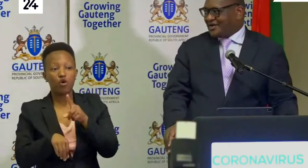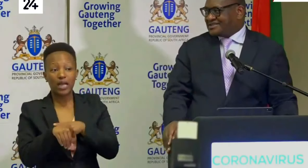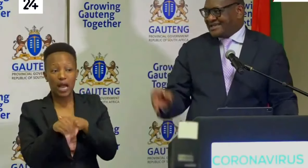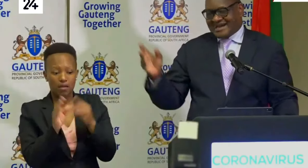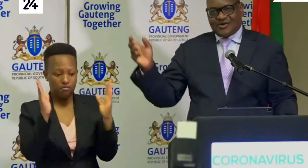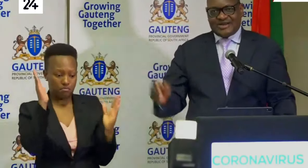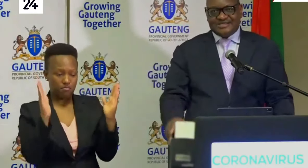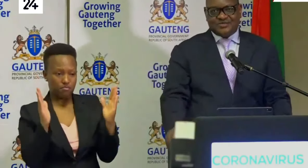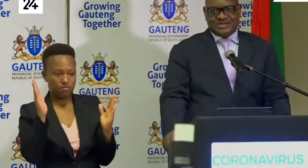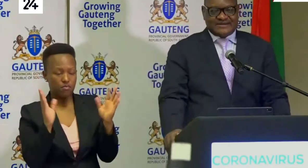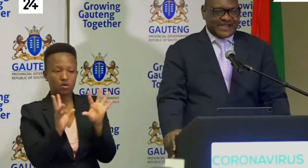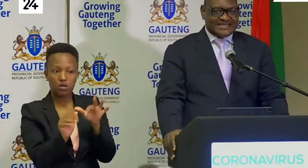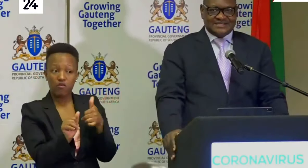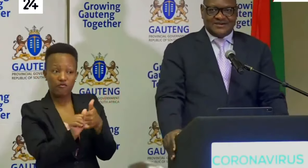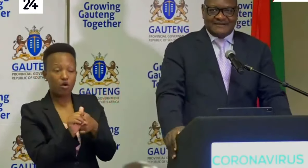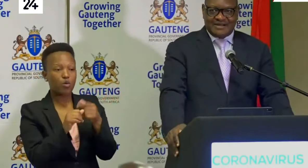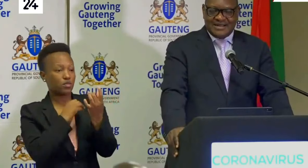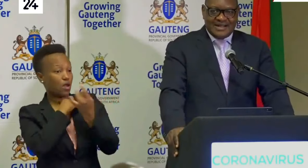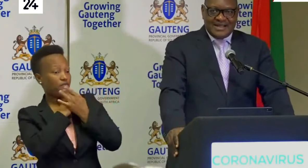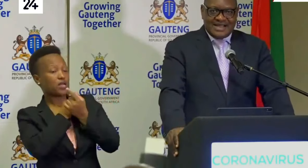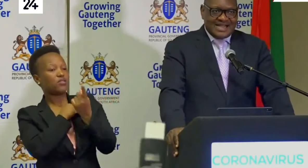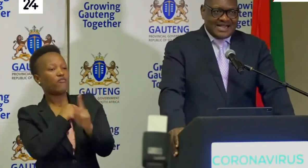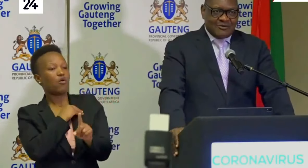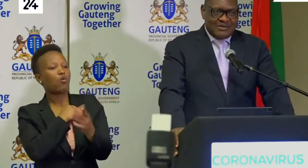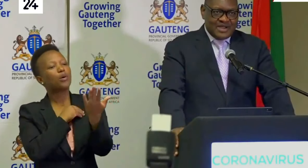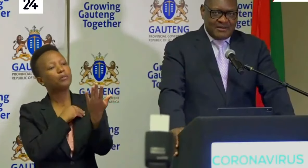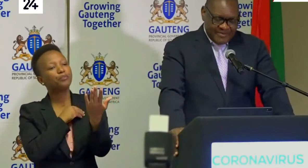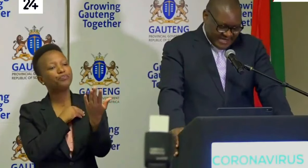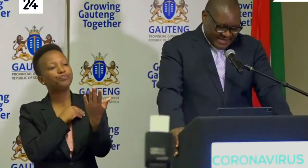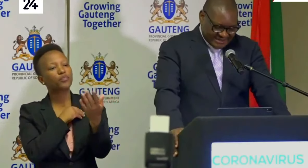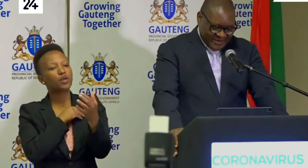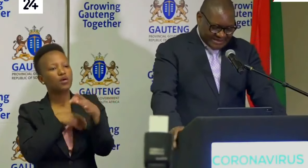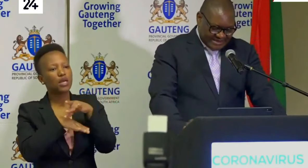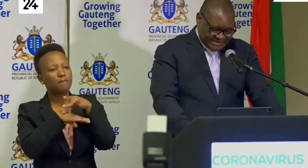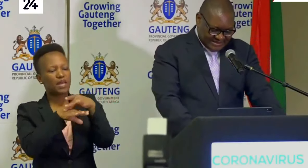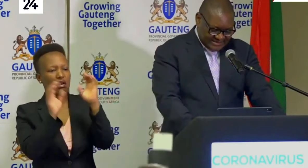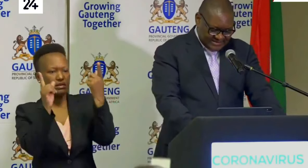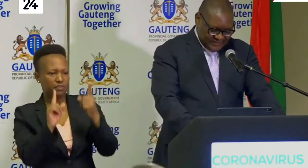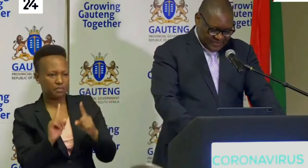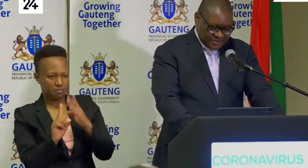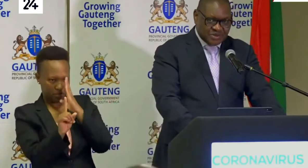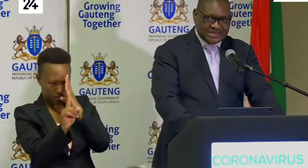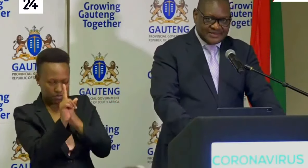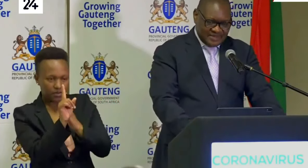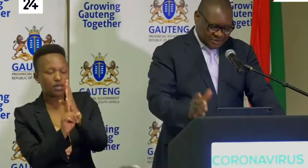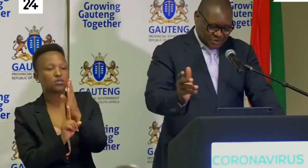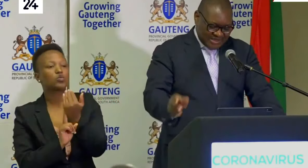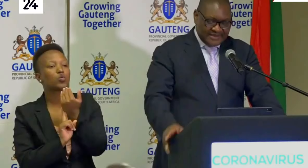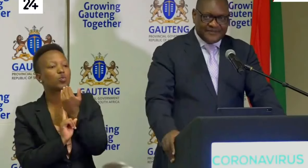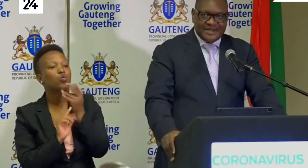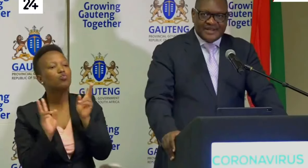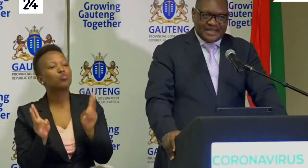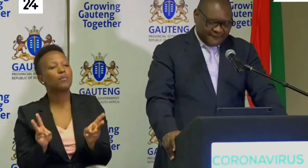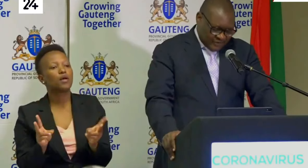period in accordance with the advice of our medical specialists. It's